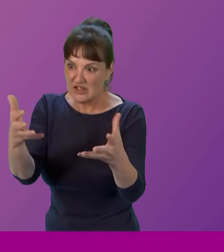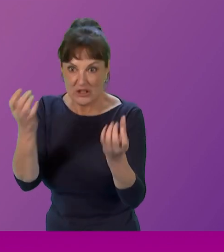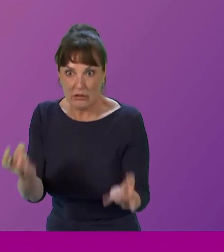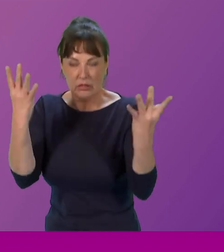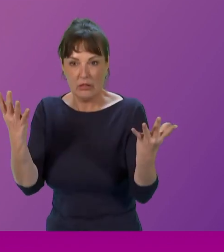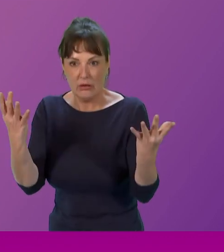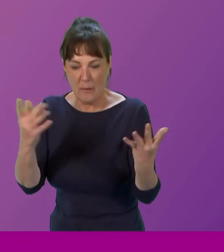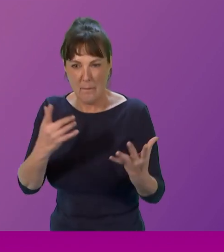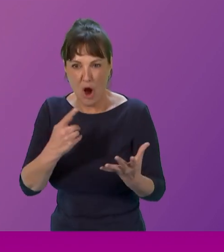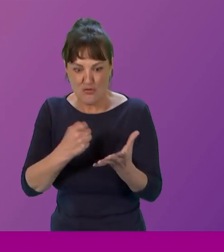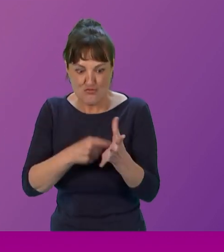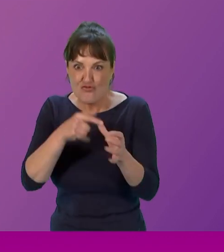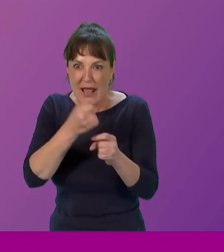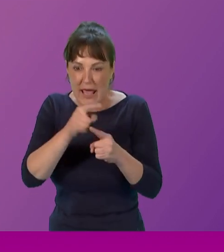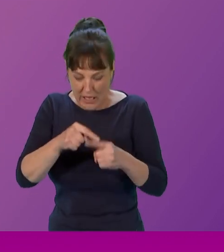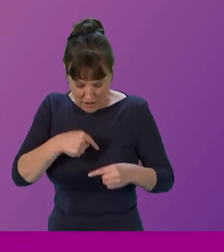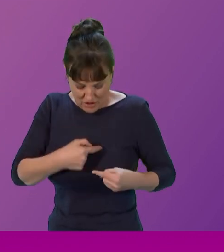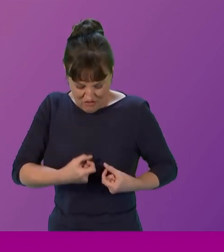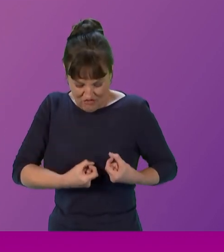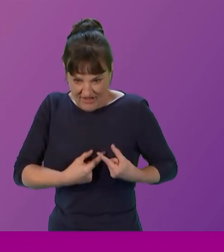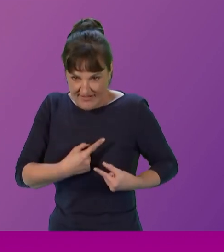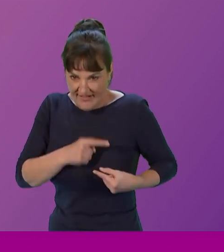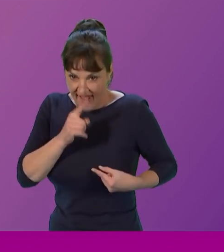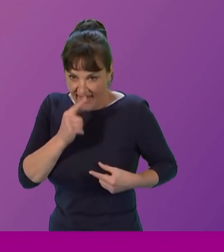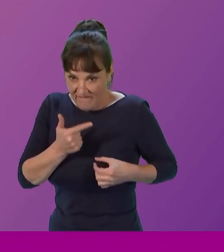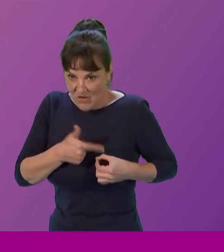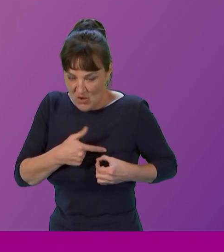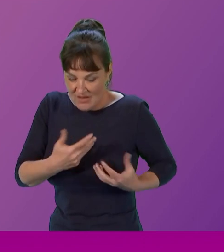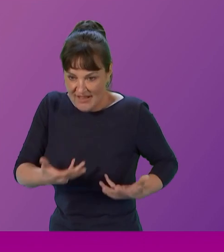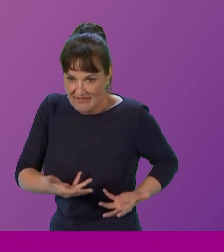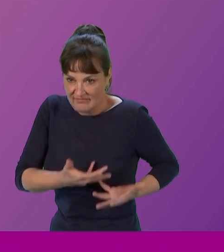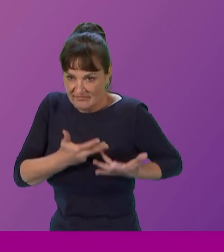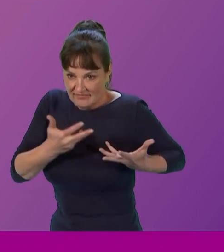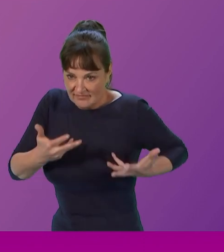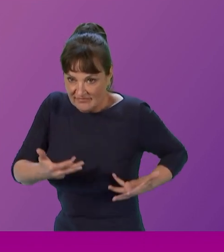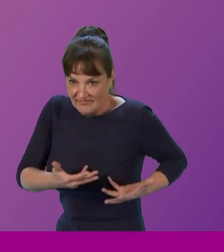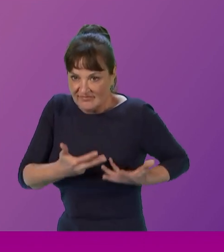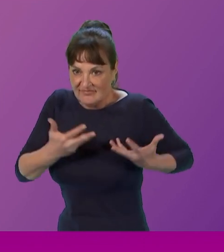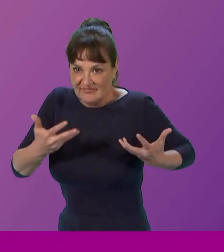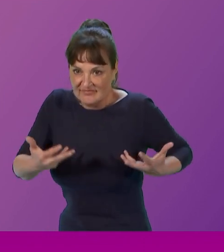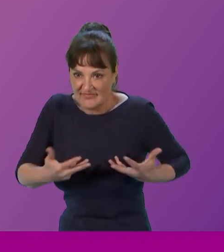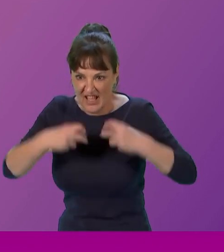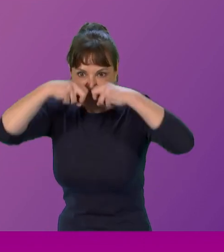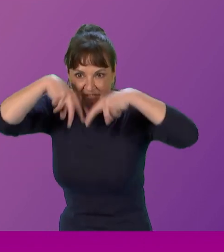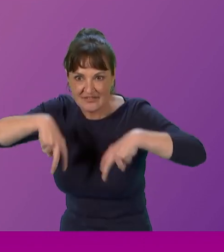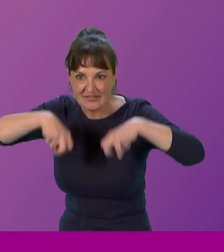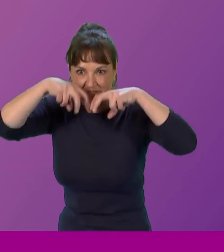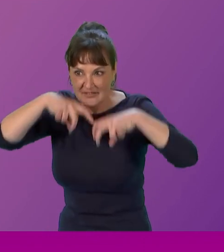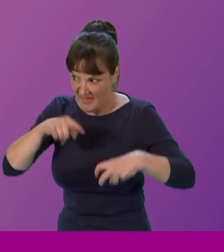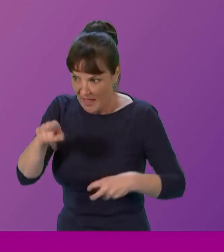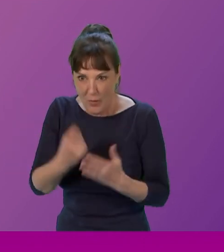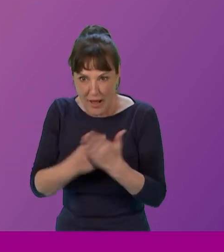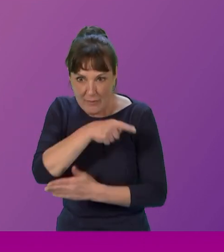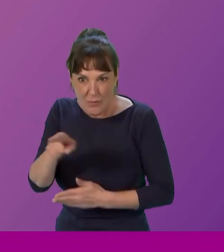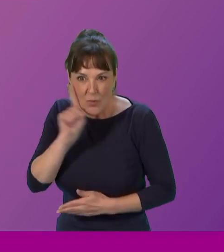can fuel you and power you on. And that's what happened with these women. And this is why I think, and I'm looking around this room, I'm looking around this chamber. It's